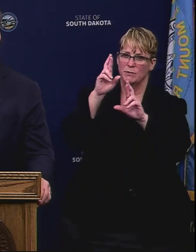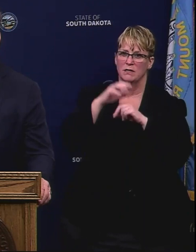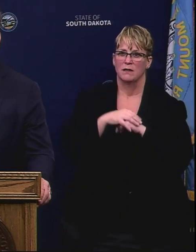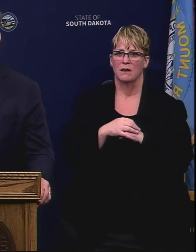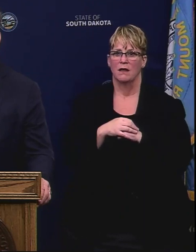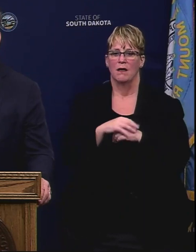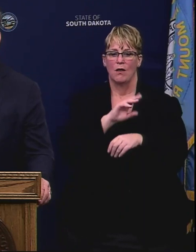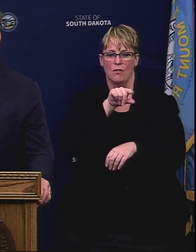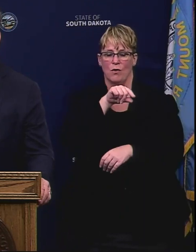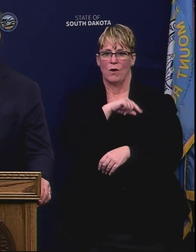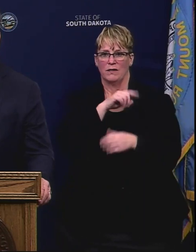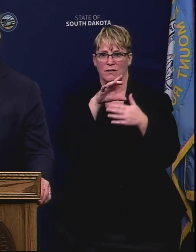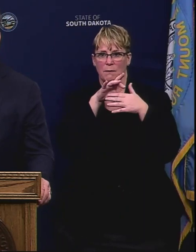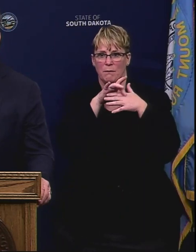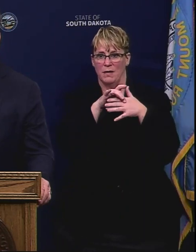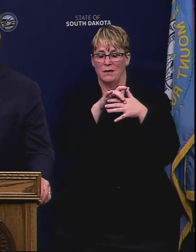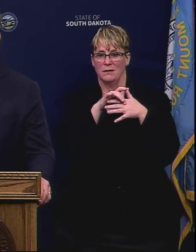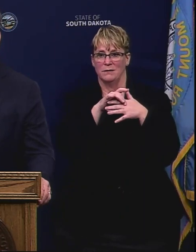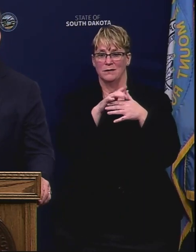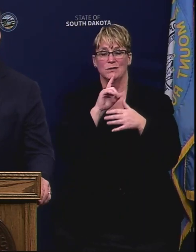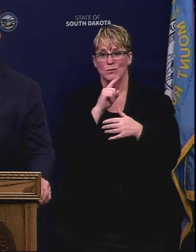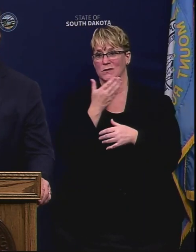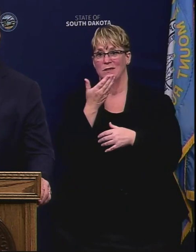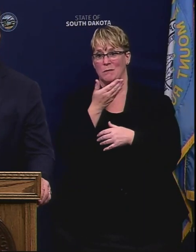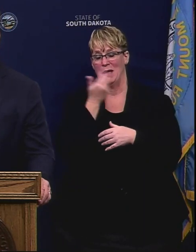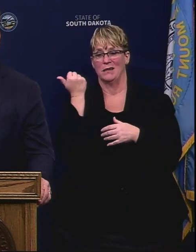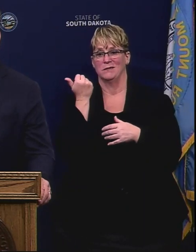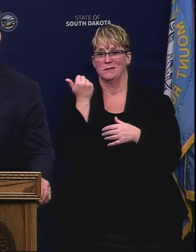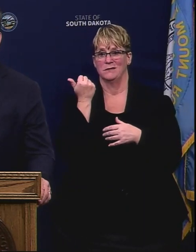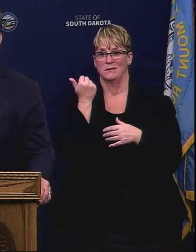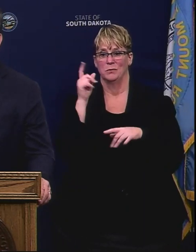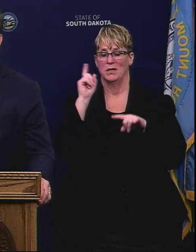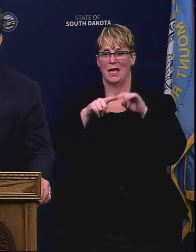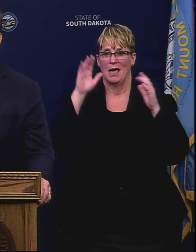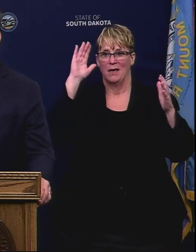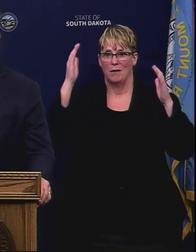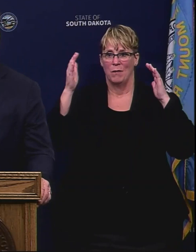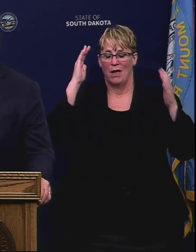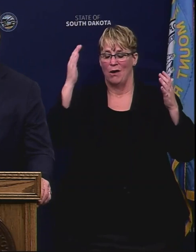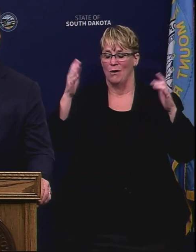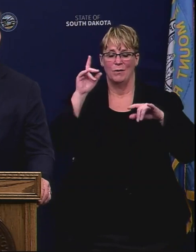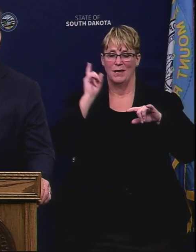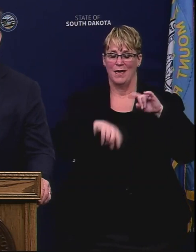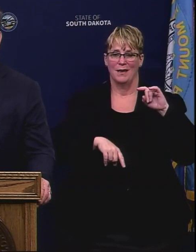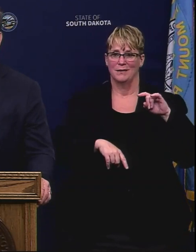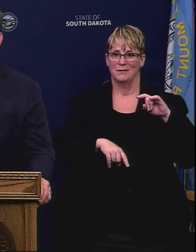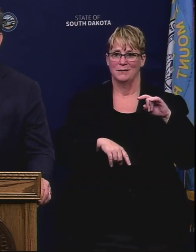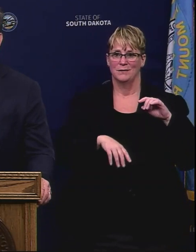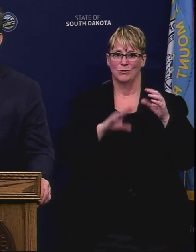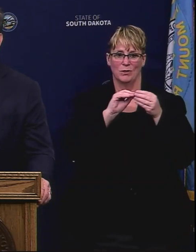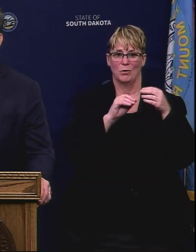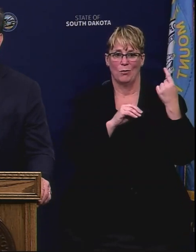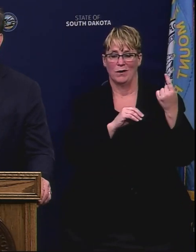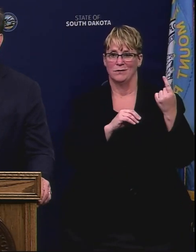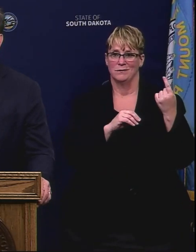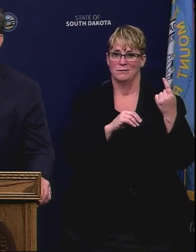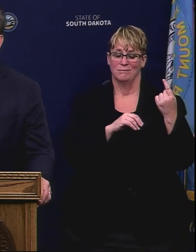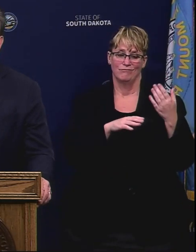the quality of our product is second to none. And we put our beef up against anybody. Right now,